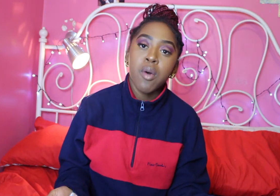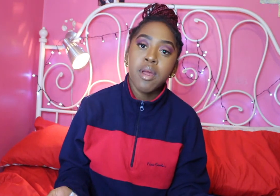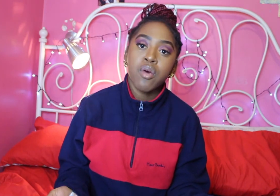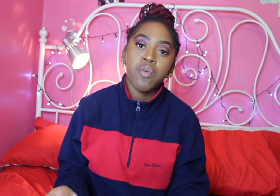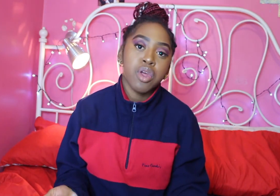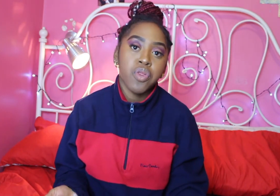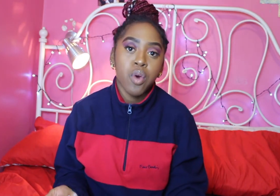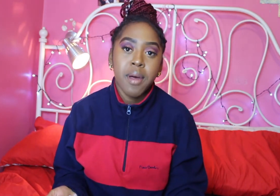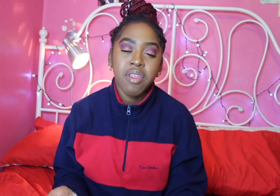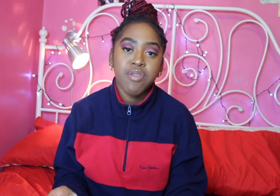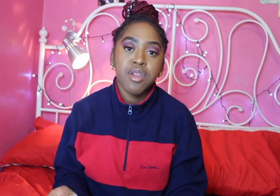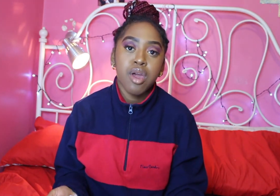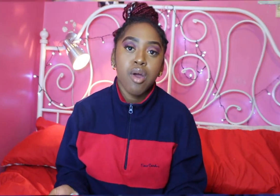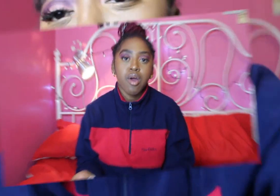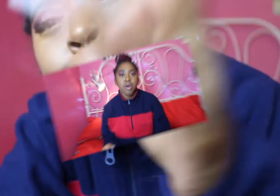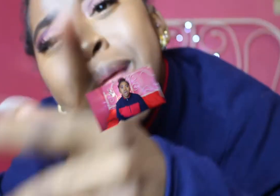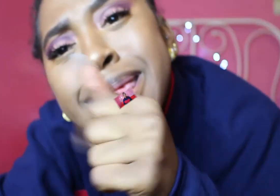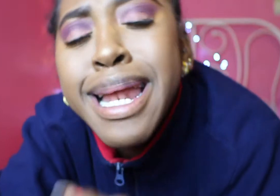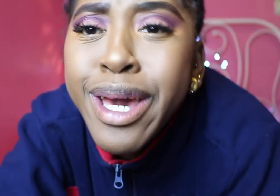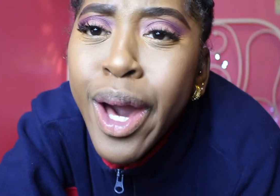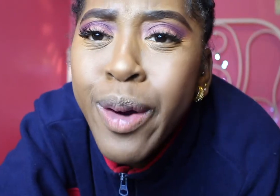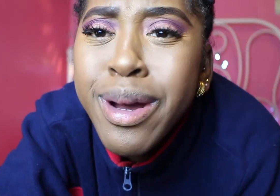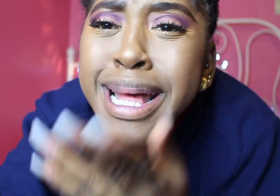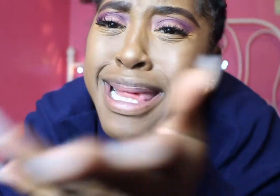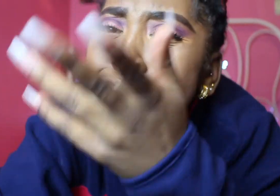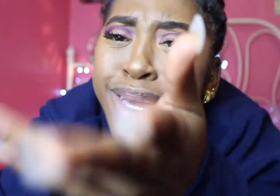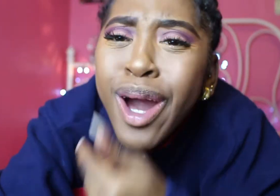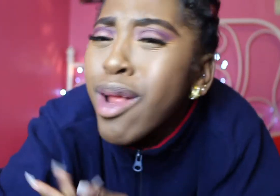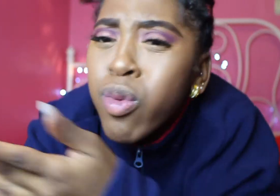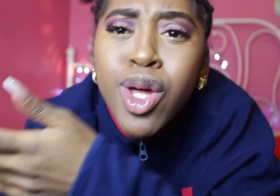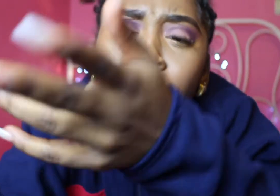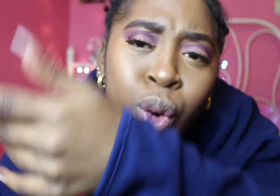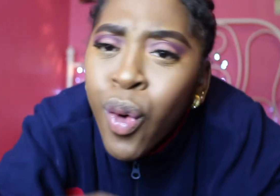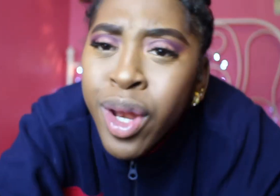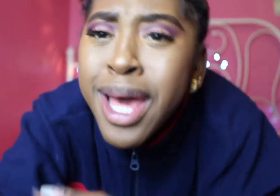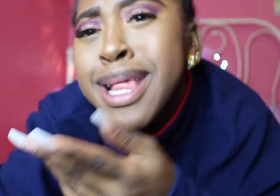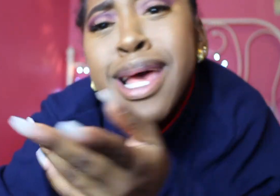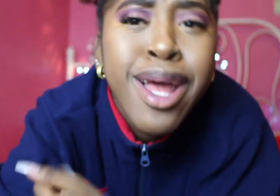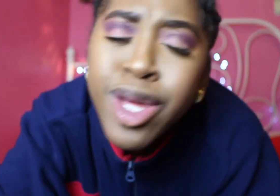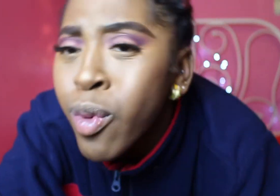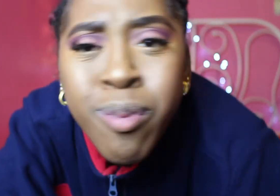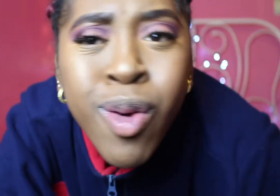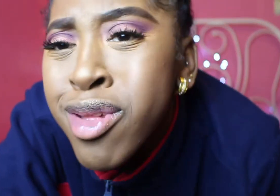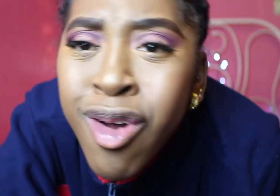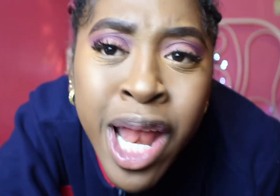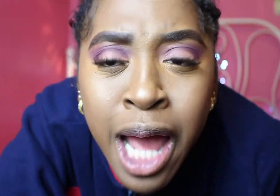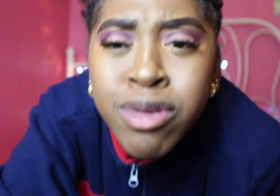comment of what you thought about this video tell a girl tell a girl that's what you want tell her you want more sign language